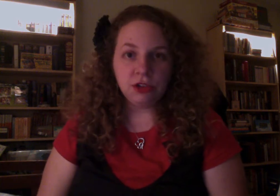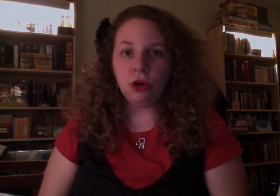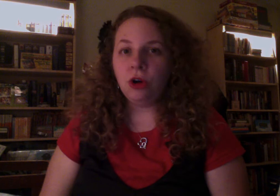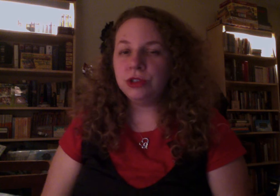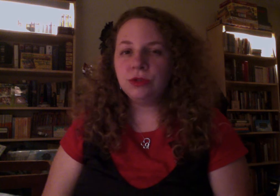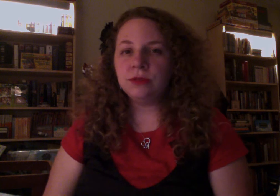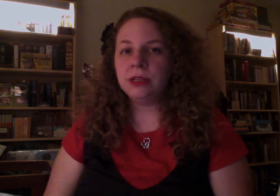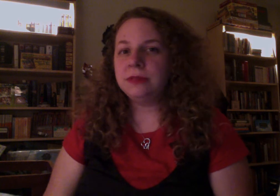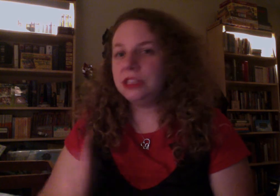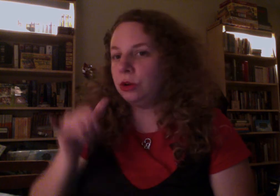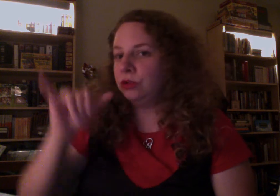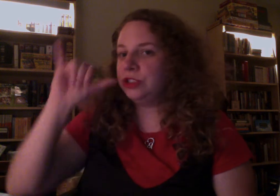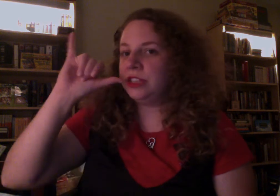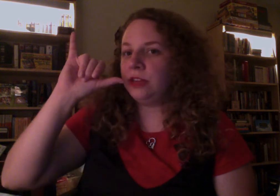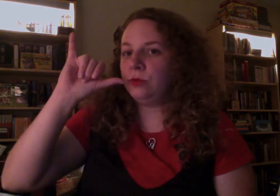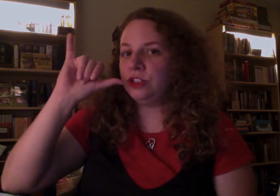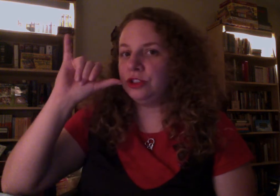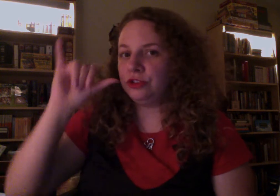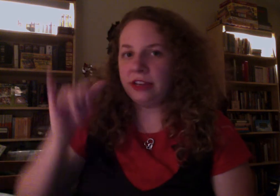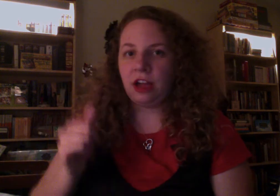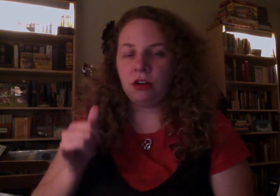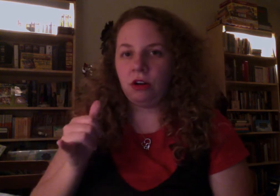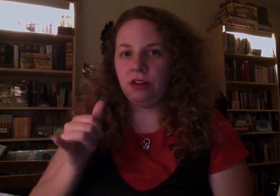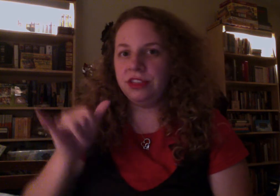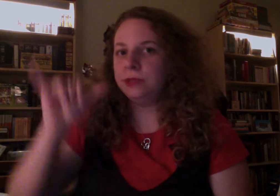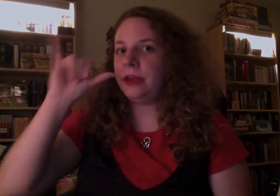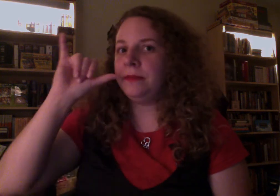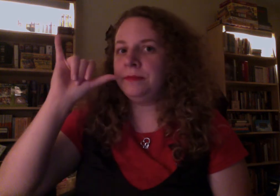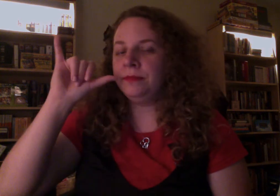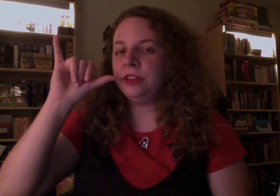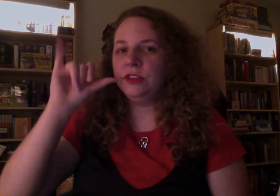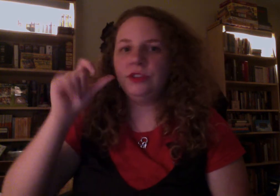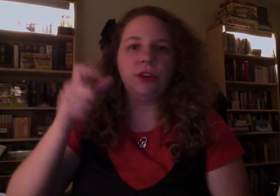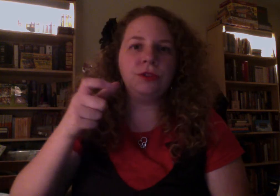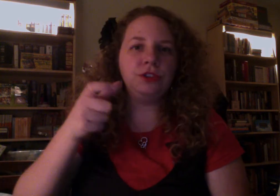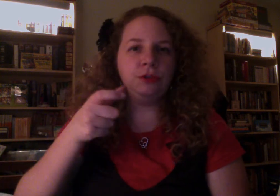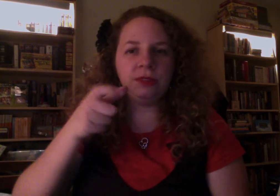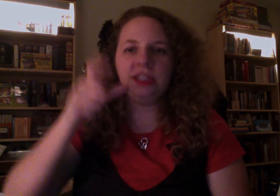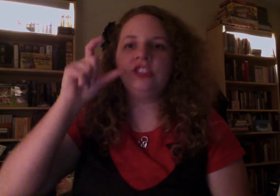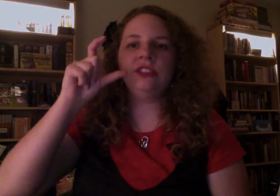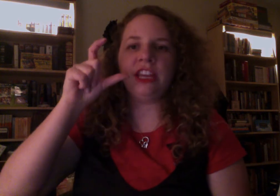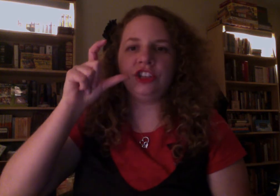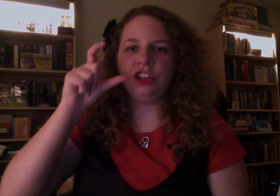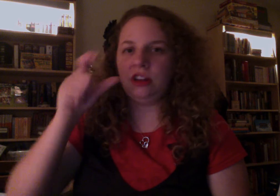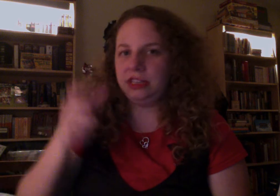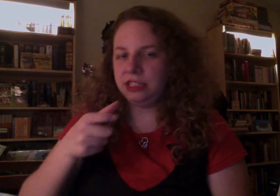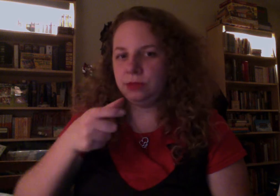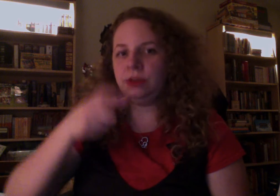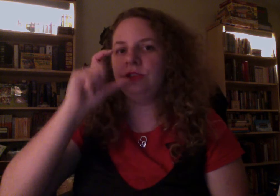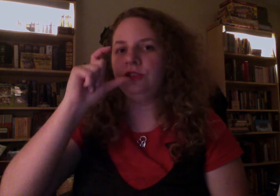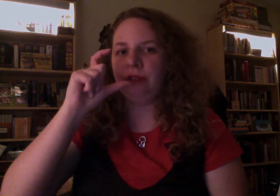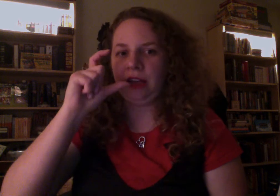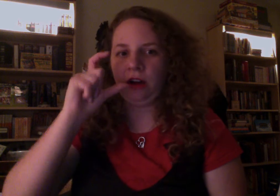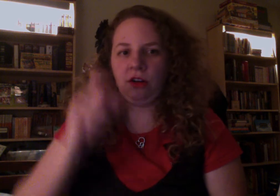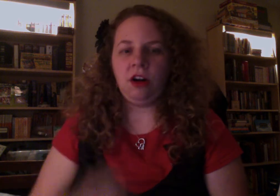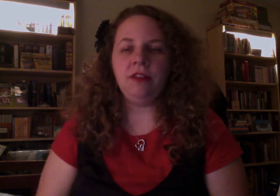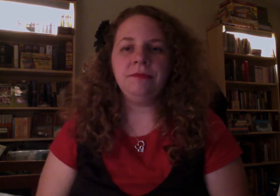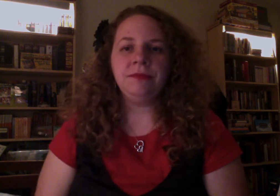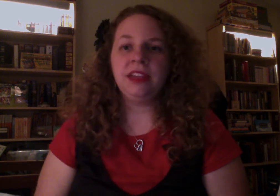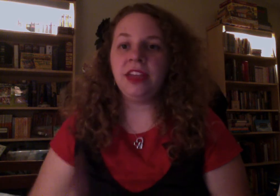You'll also sometimes see the older sign, which is drink alcohol this way. Okay. So the new one that's catching on is this one. To drink alcohol. And then